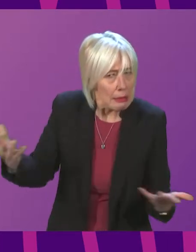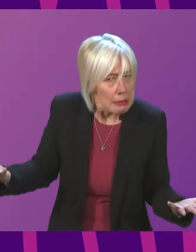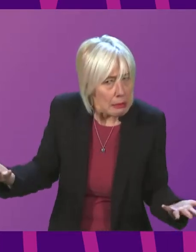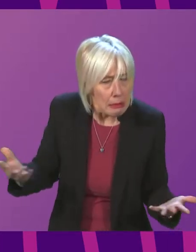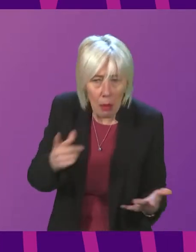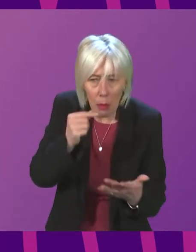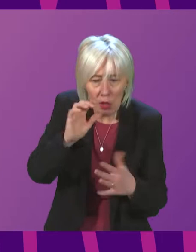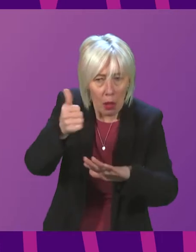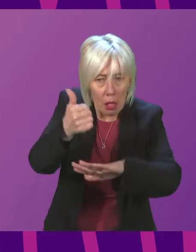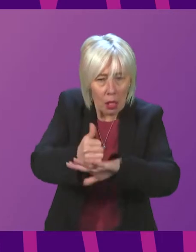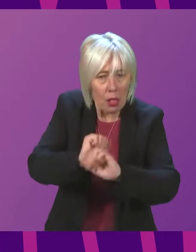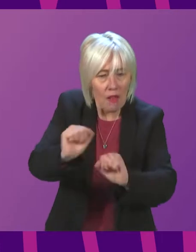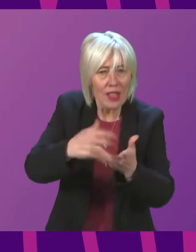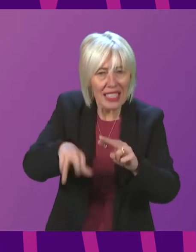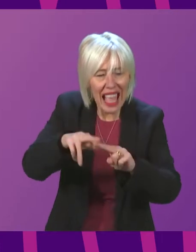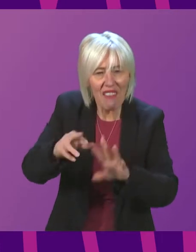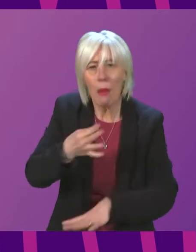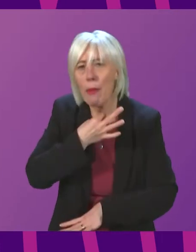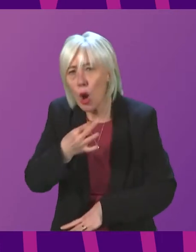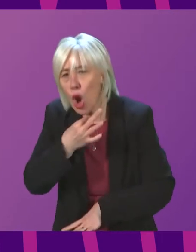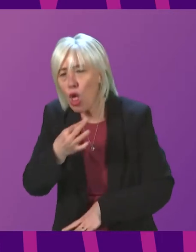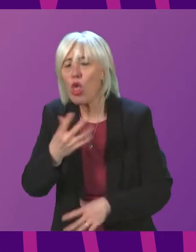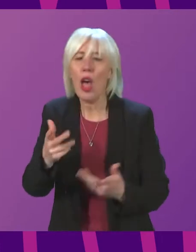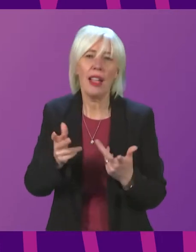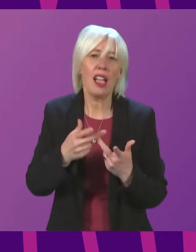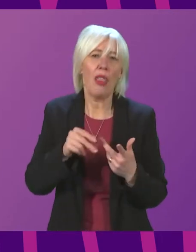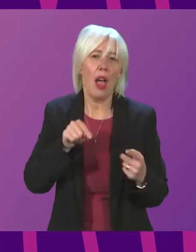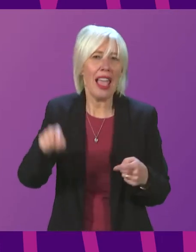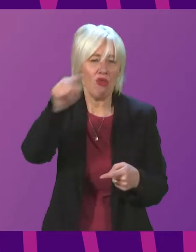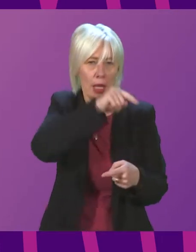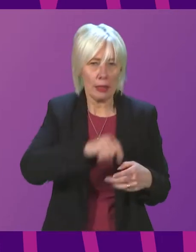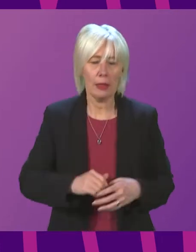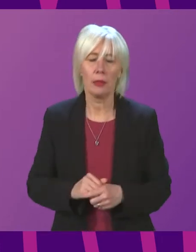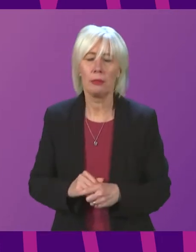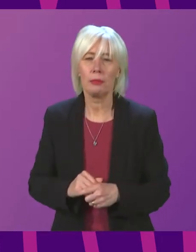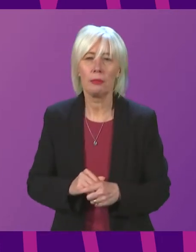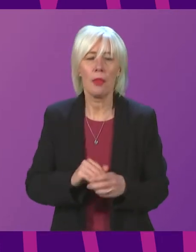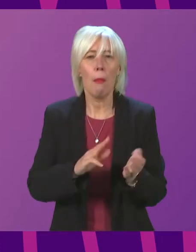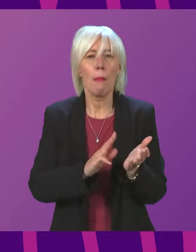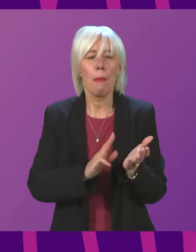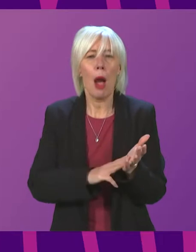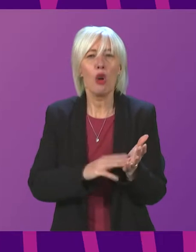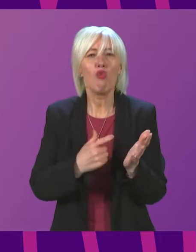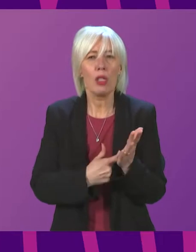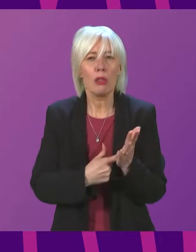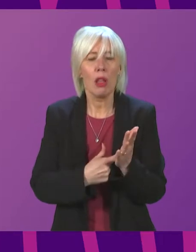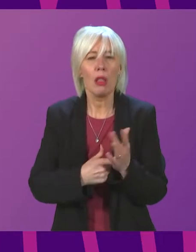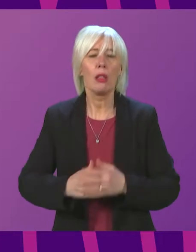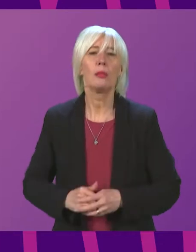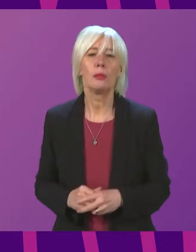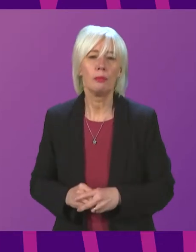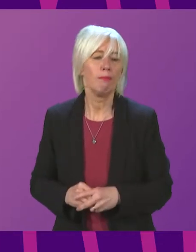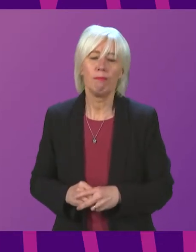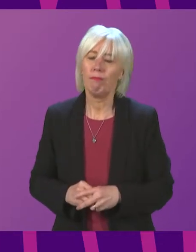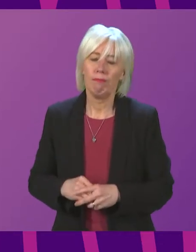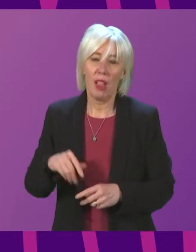able to implement that for employees in Berth and other affected locations. Mark Ruskell. Thanks. This is